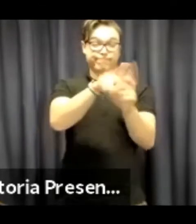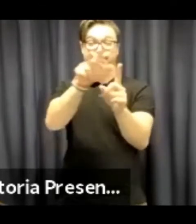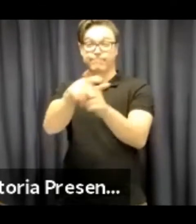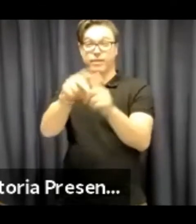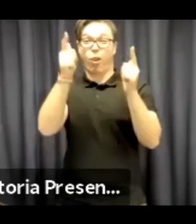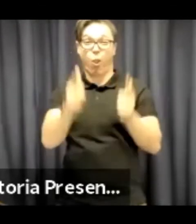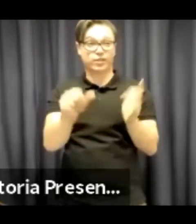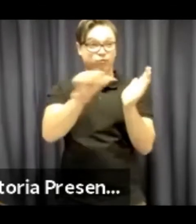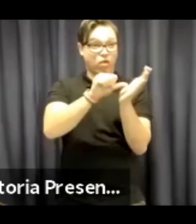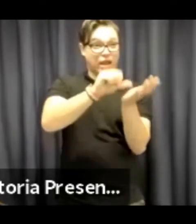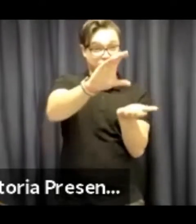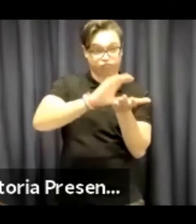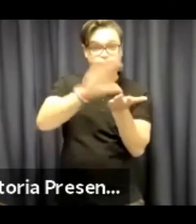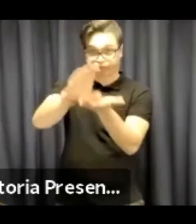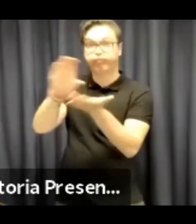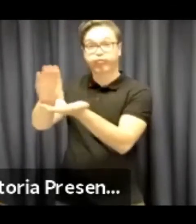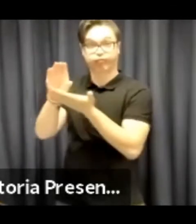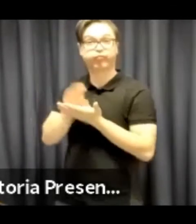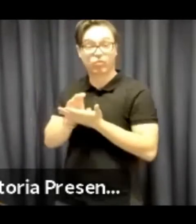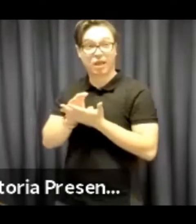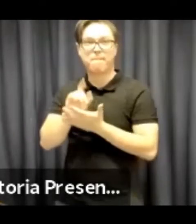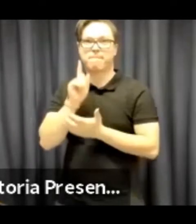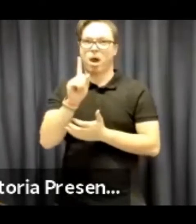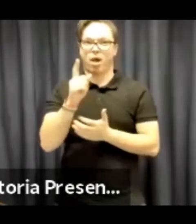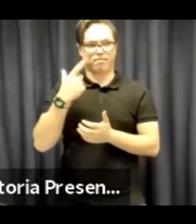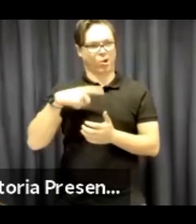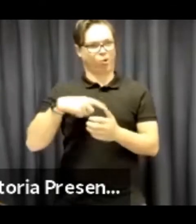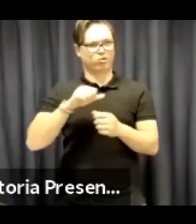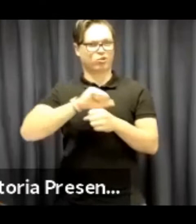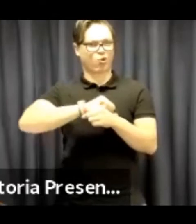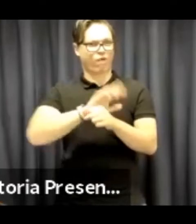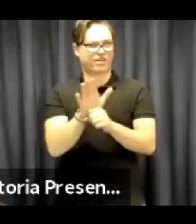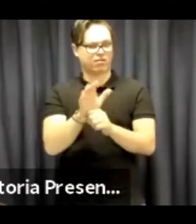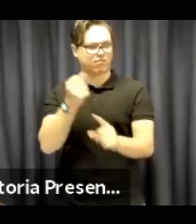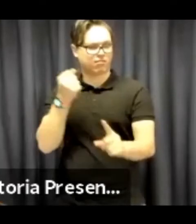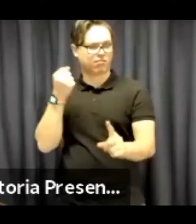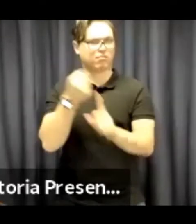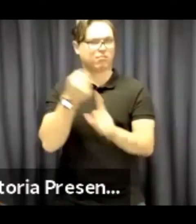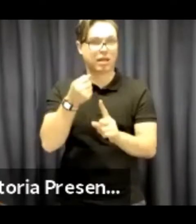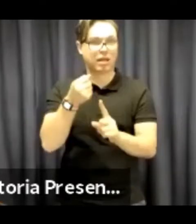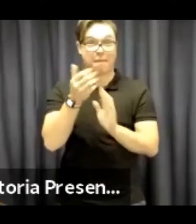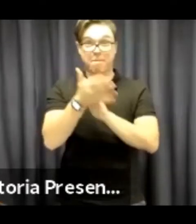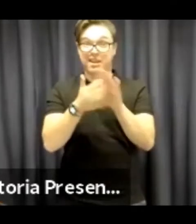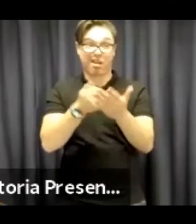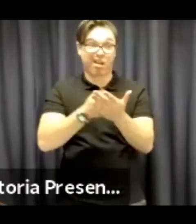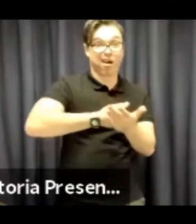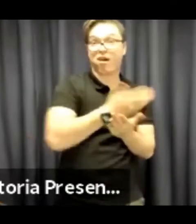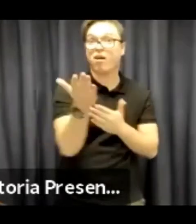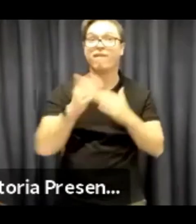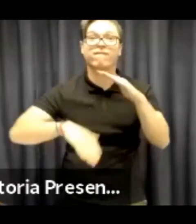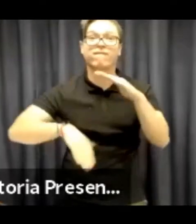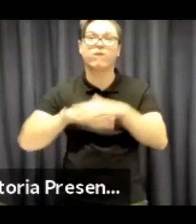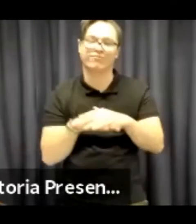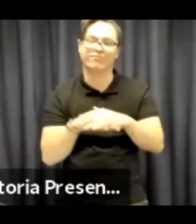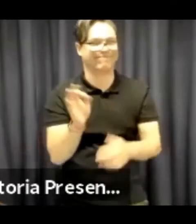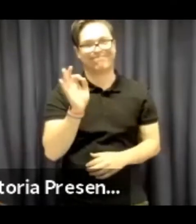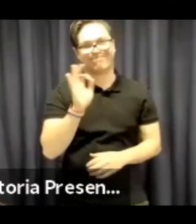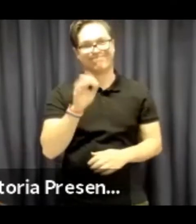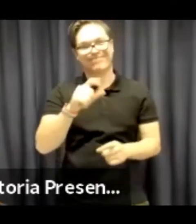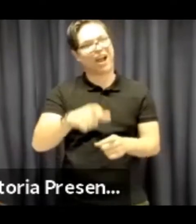We, as Kathy mentioned before, apply for quite a number of grants. However, because of COVID COVID has meant that we've not